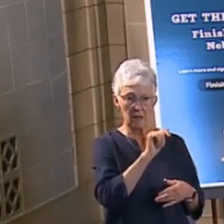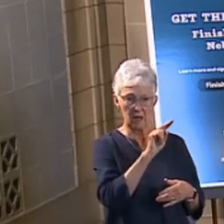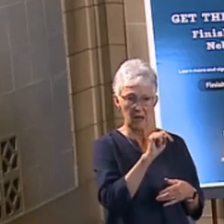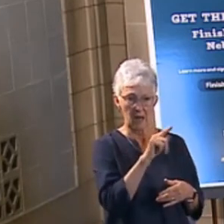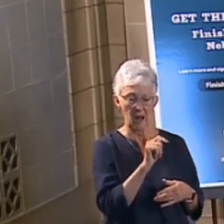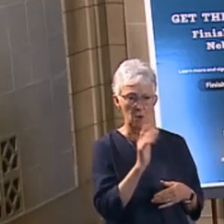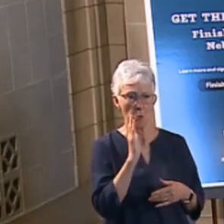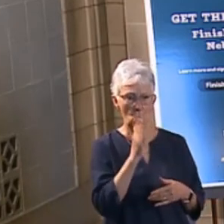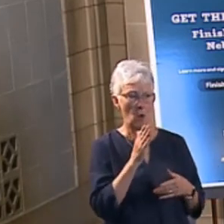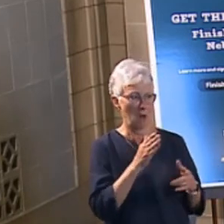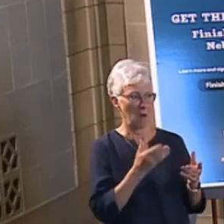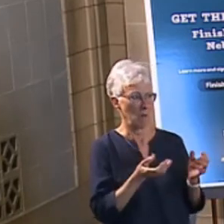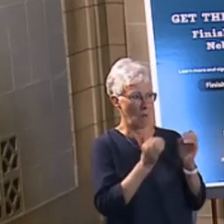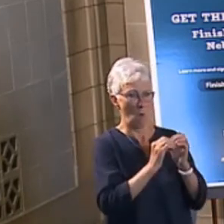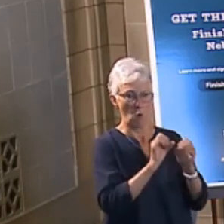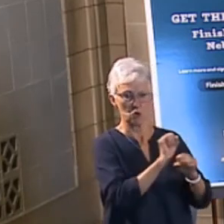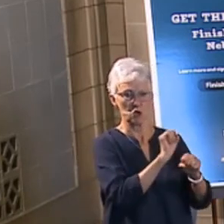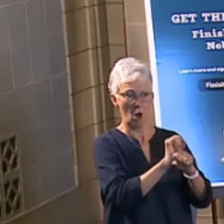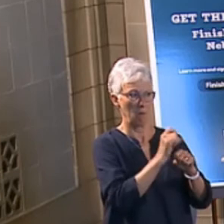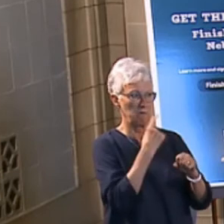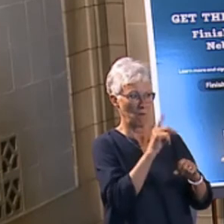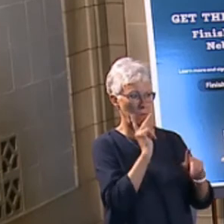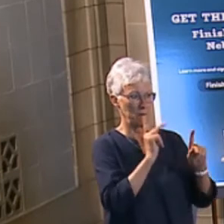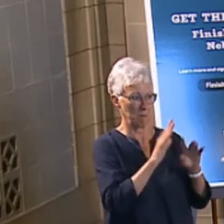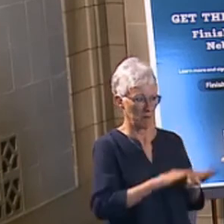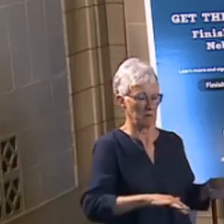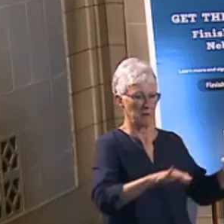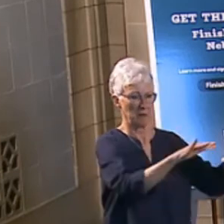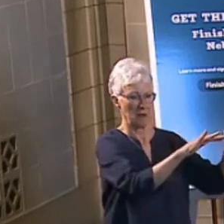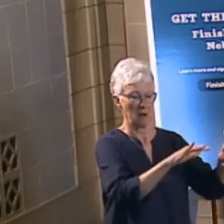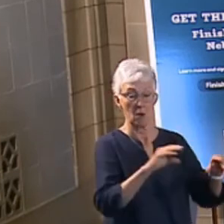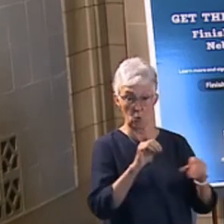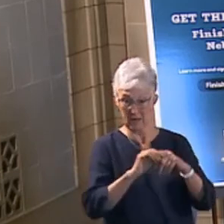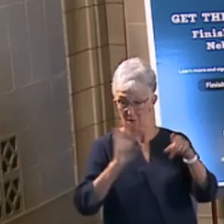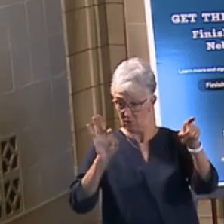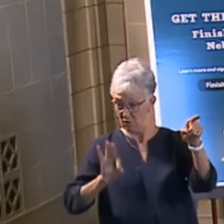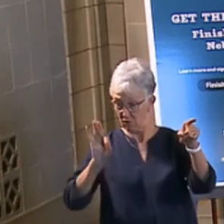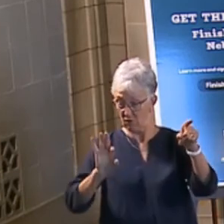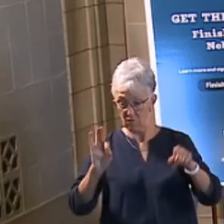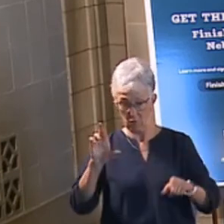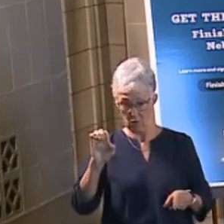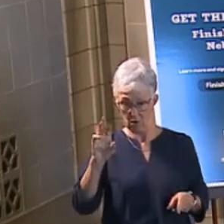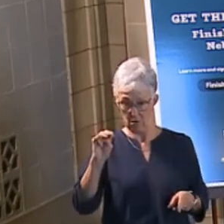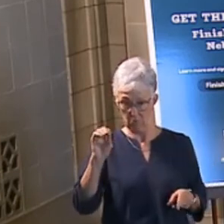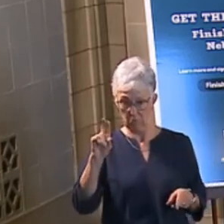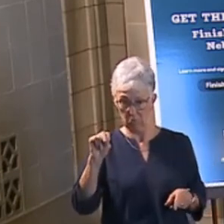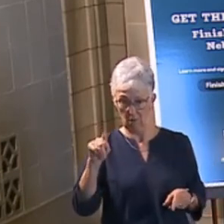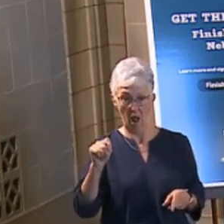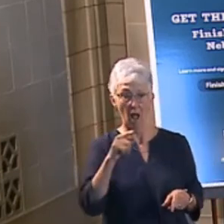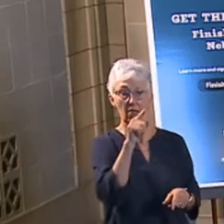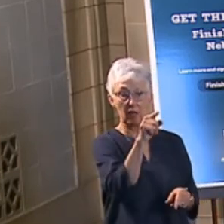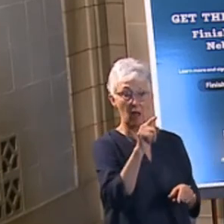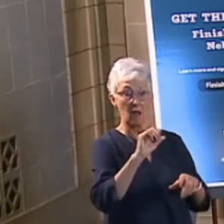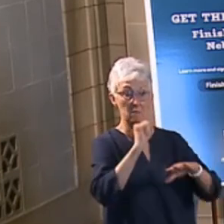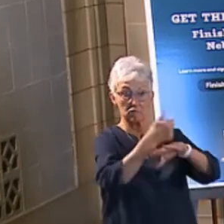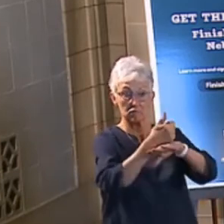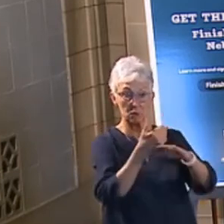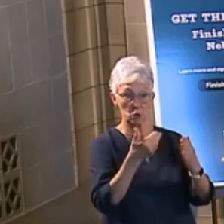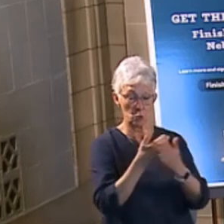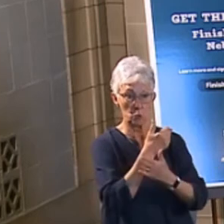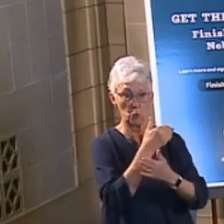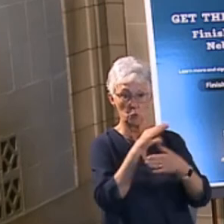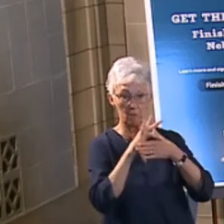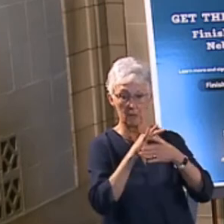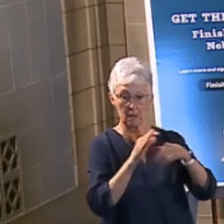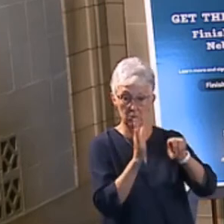them with, for example, their, you know, cleaning up some of their water systems, the water treatment that was not in compliance. It's helped with regard to